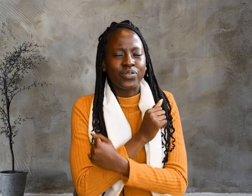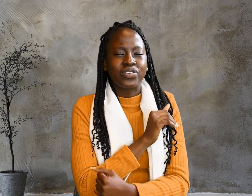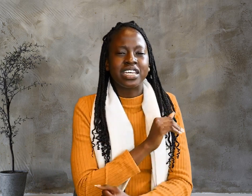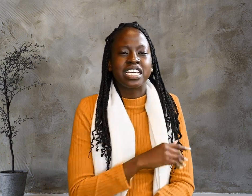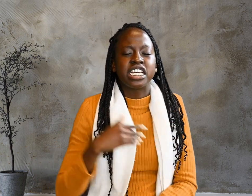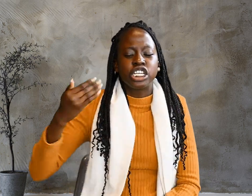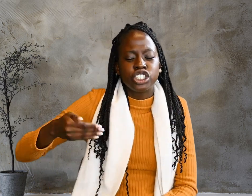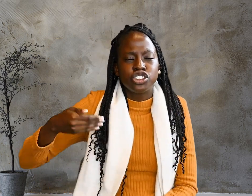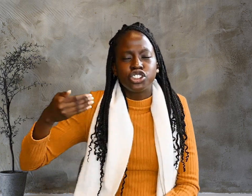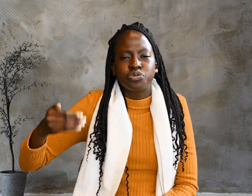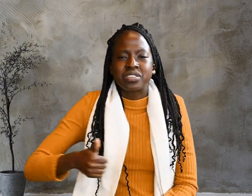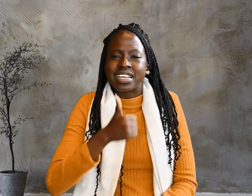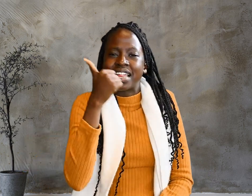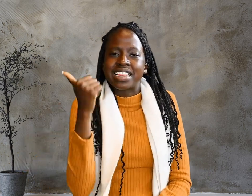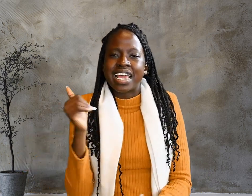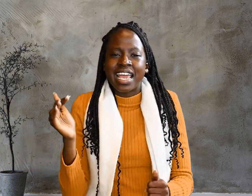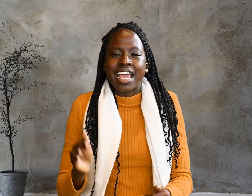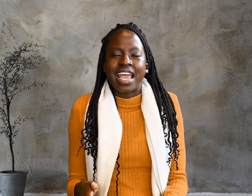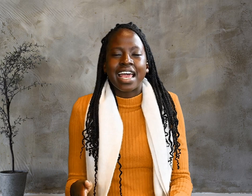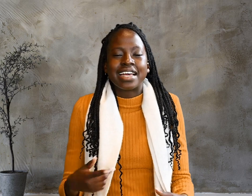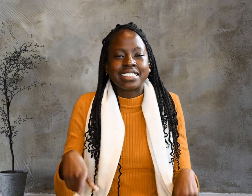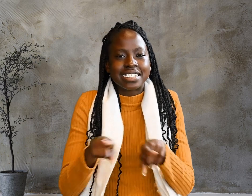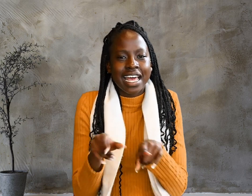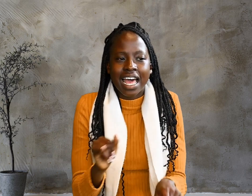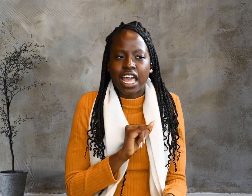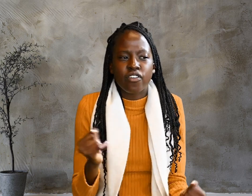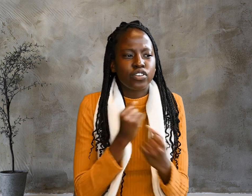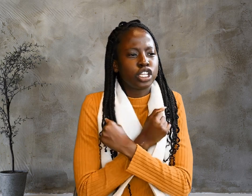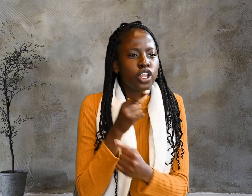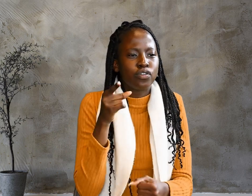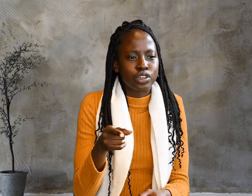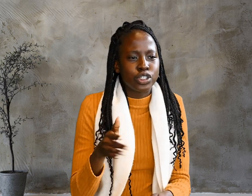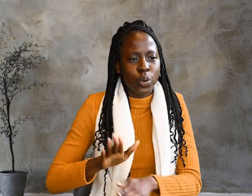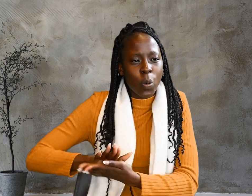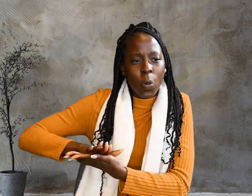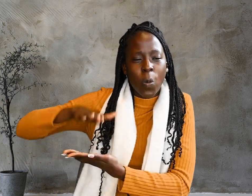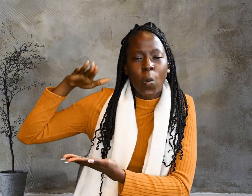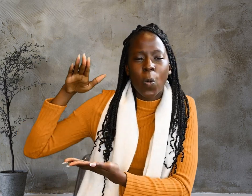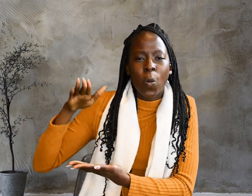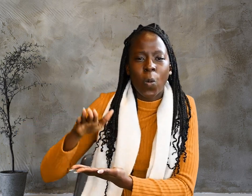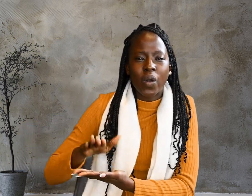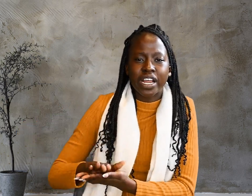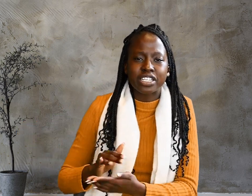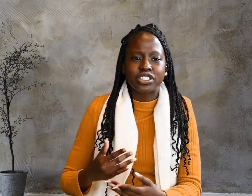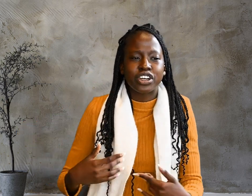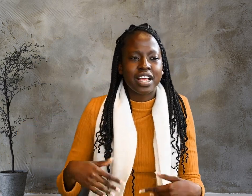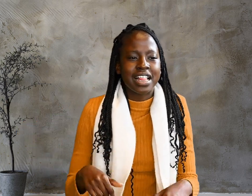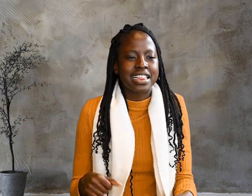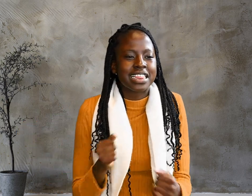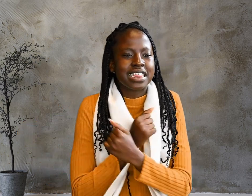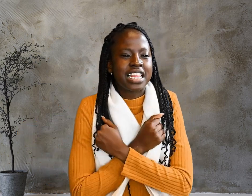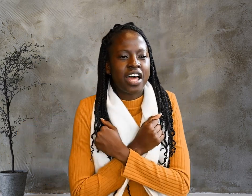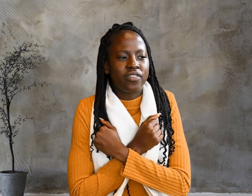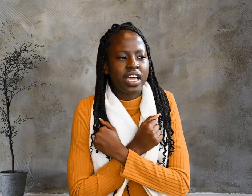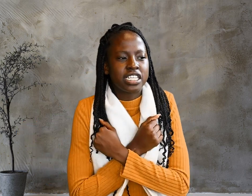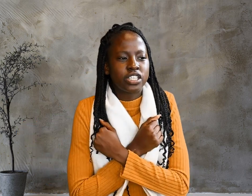you. Greater love has no one than this to lay down one's life